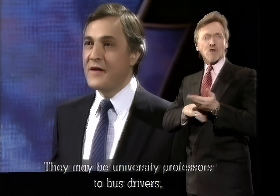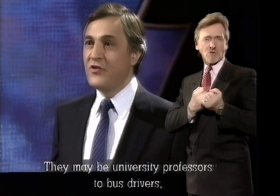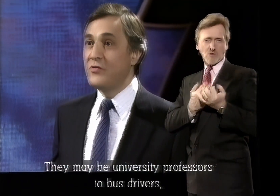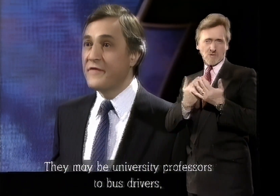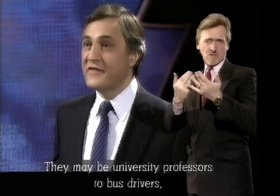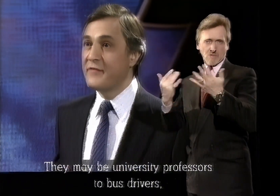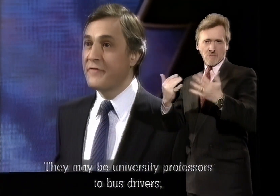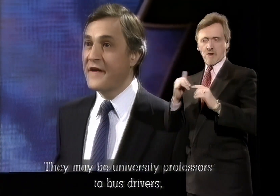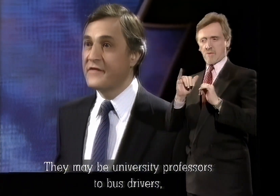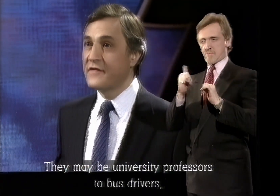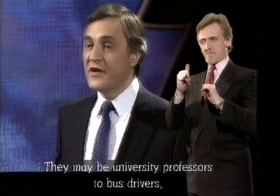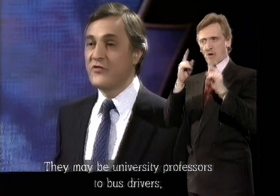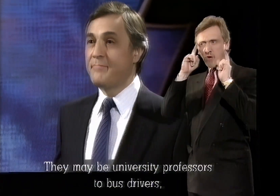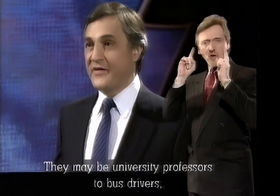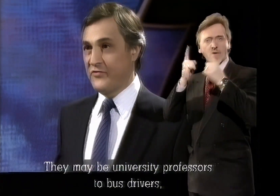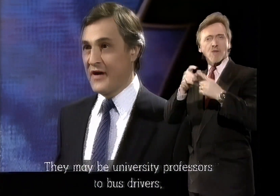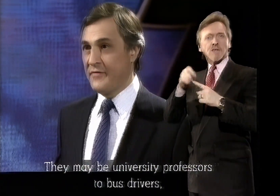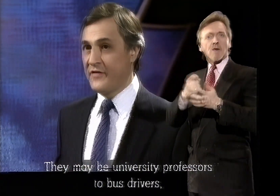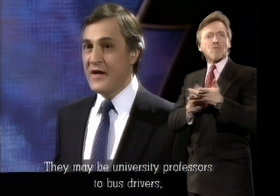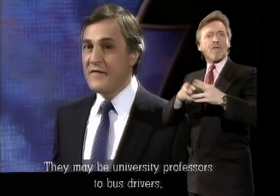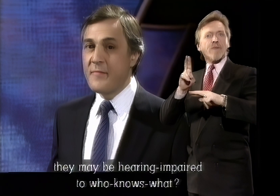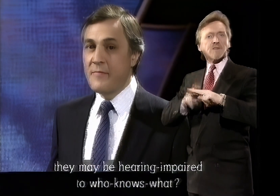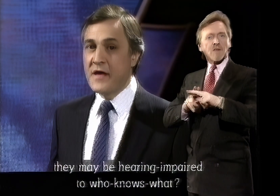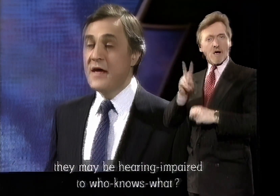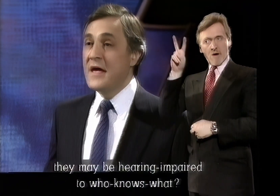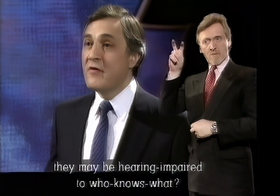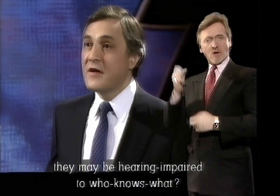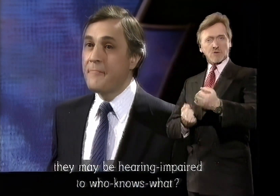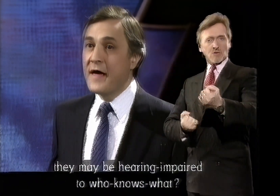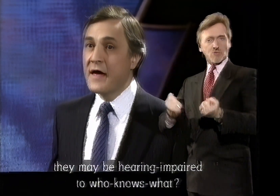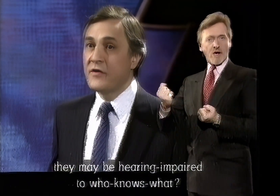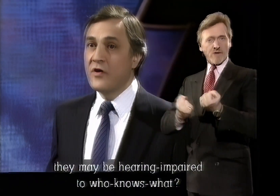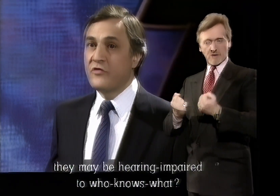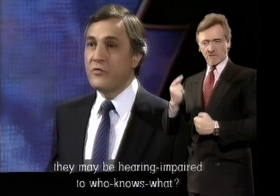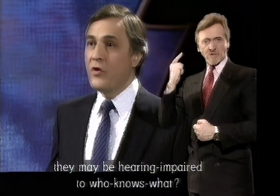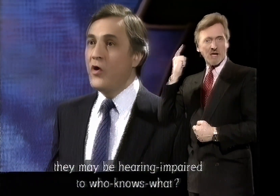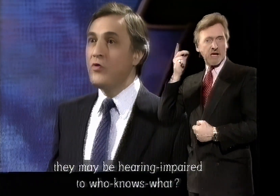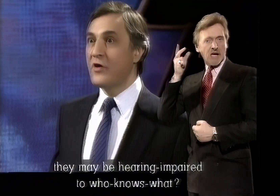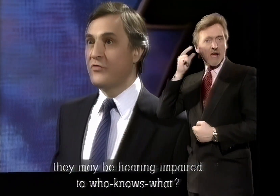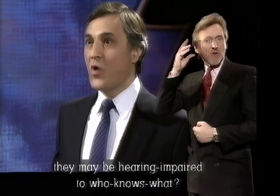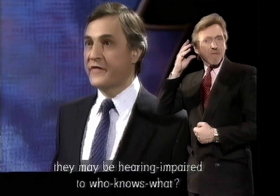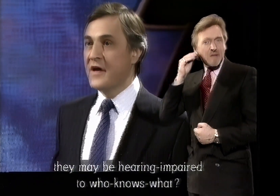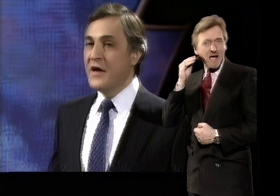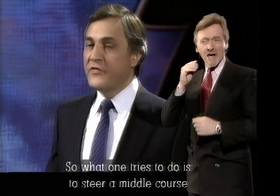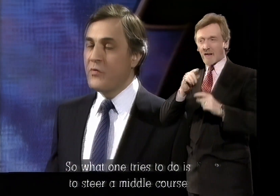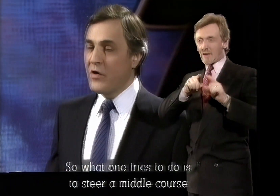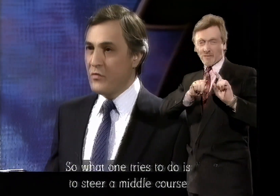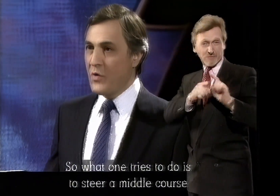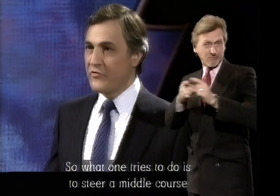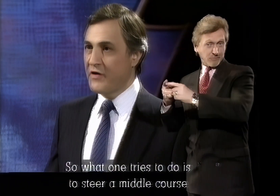university professors to bus drivers. They may be hearing impaired to who knows what. So what one tries